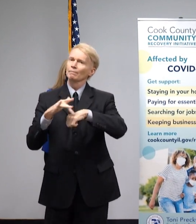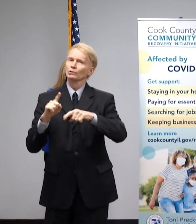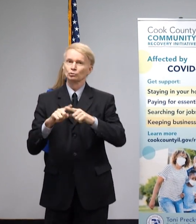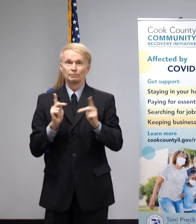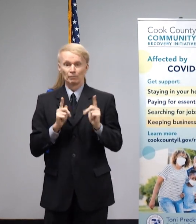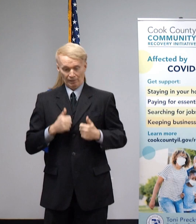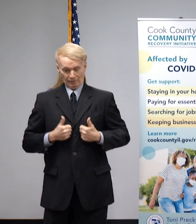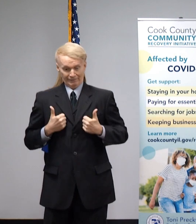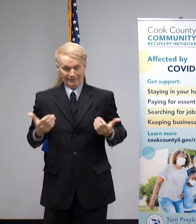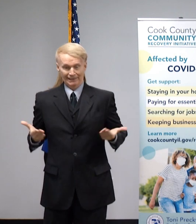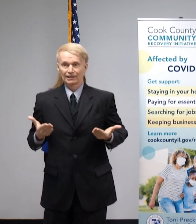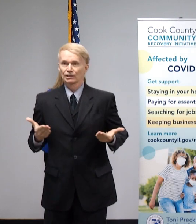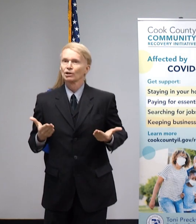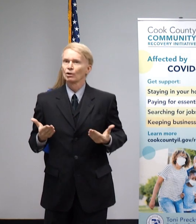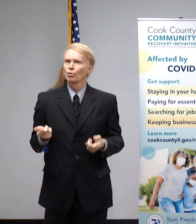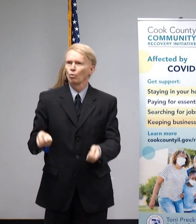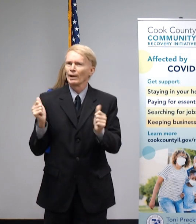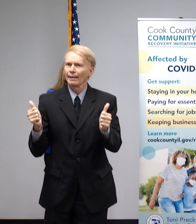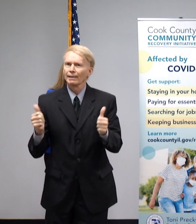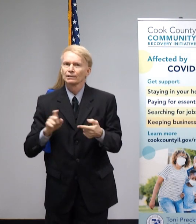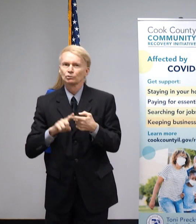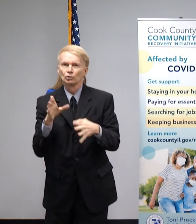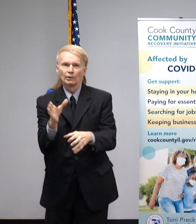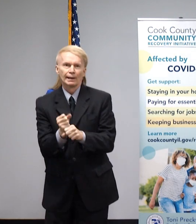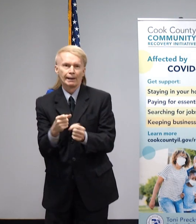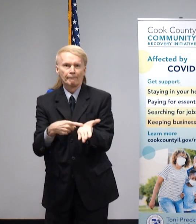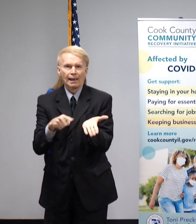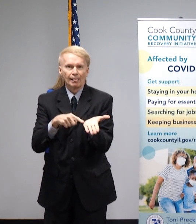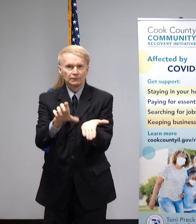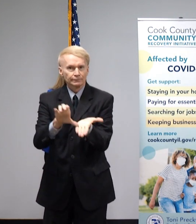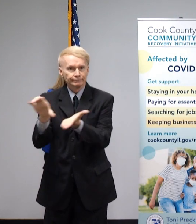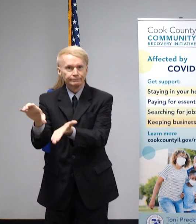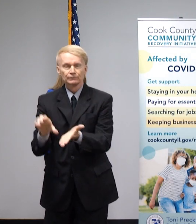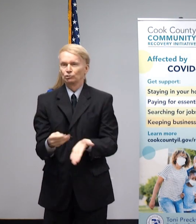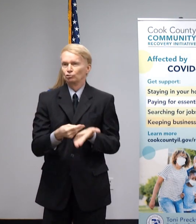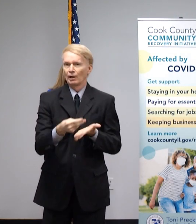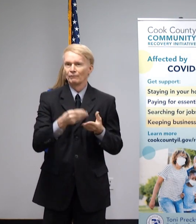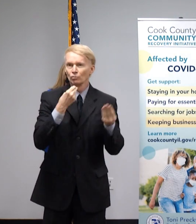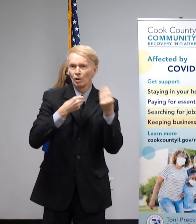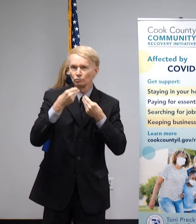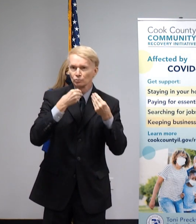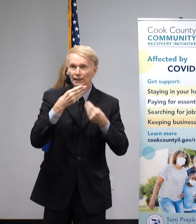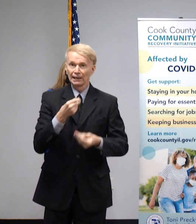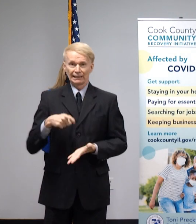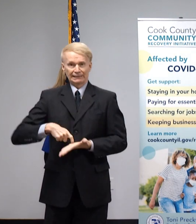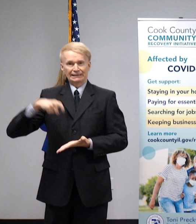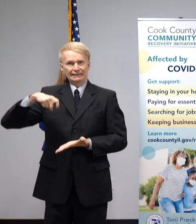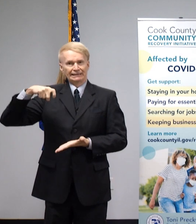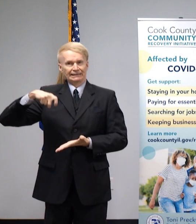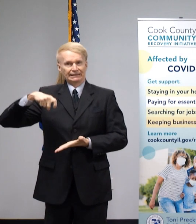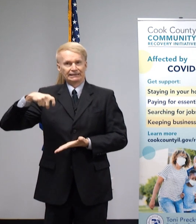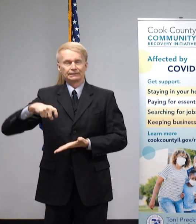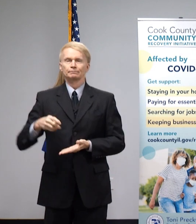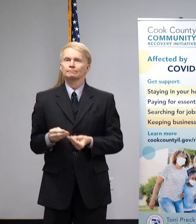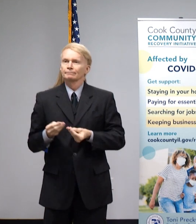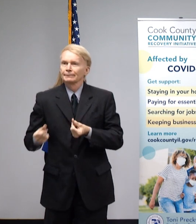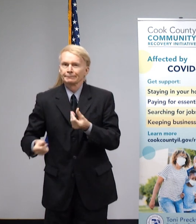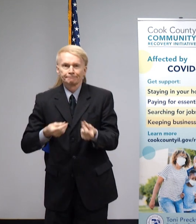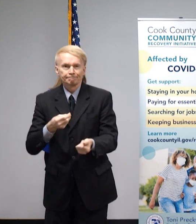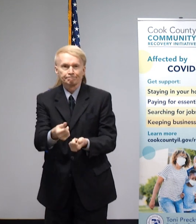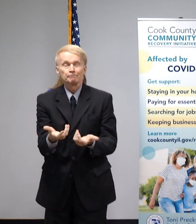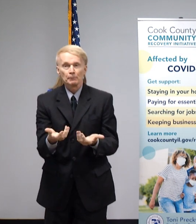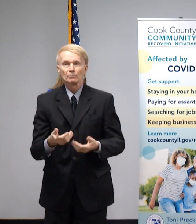to ensure that they can pay their bills, shop for groceries, and take care of other necessities. As our recovery